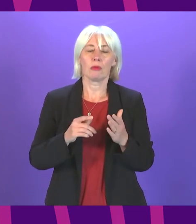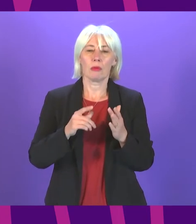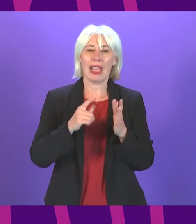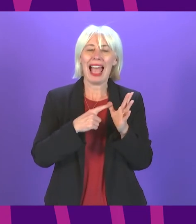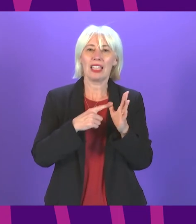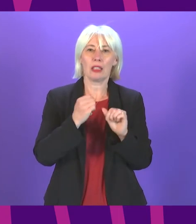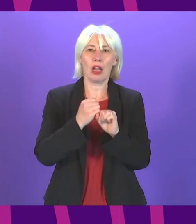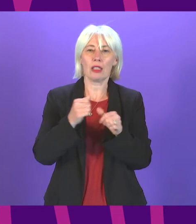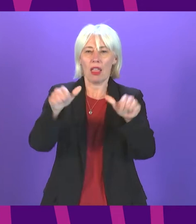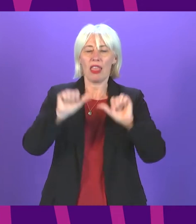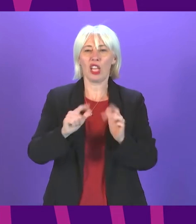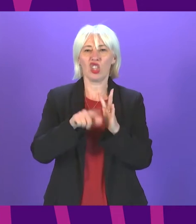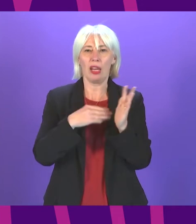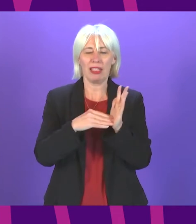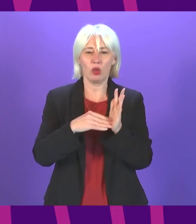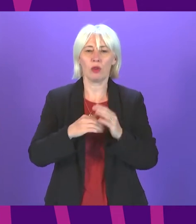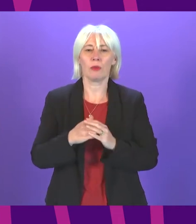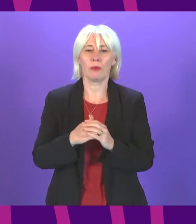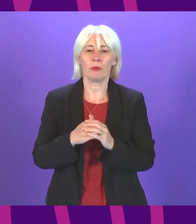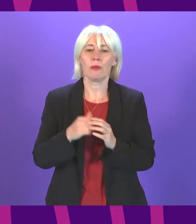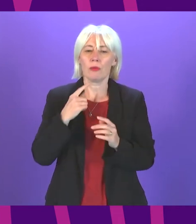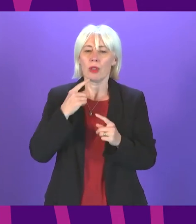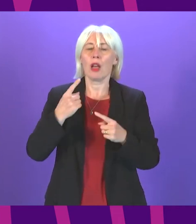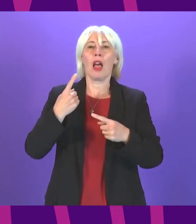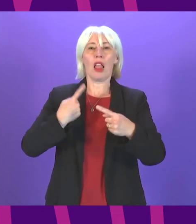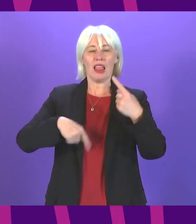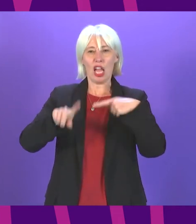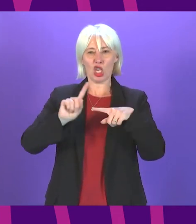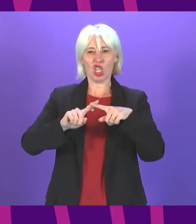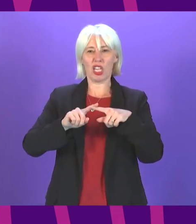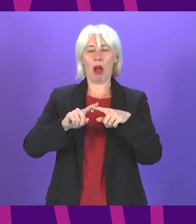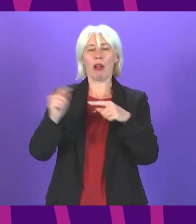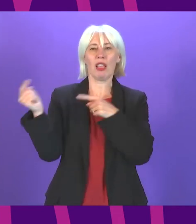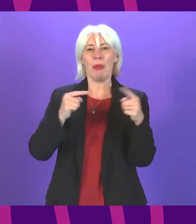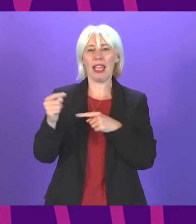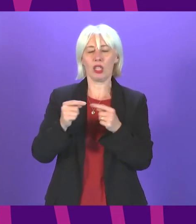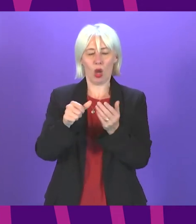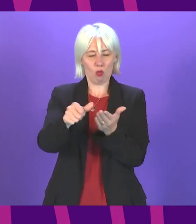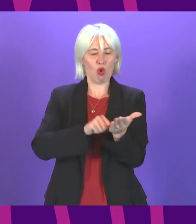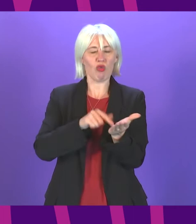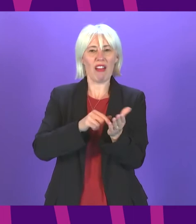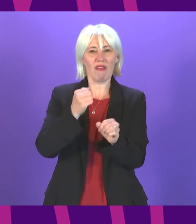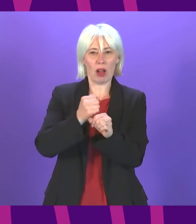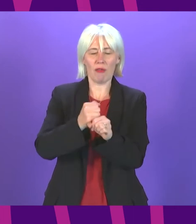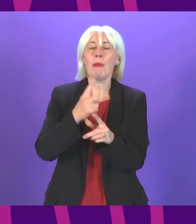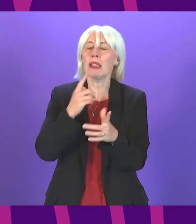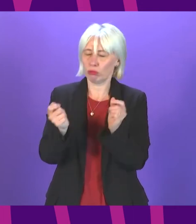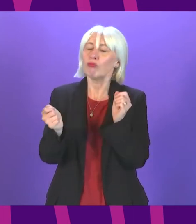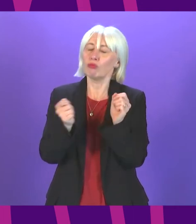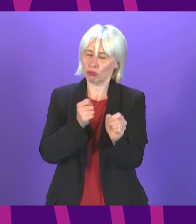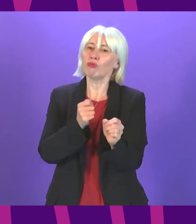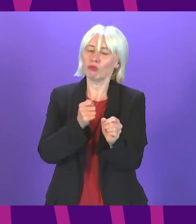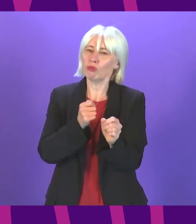thank you presiding officer since last year's debate on the programme for government it is certainly true that much has changed